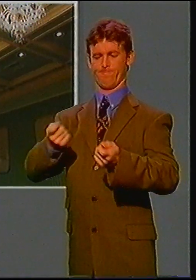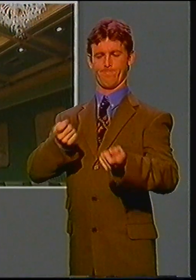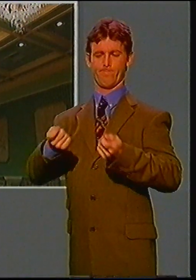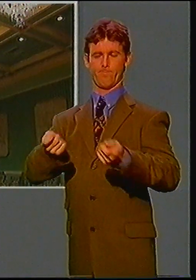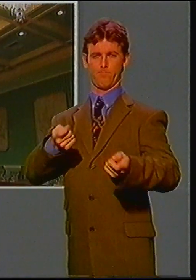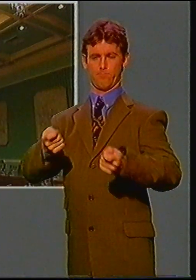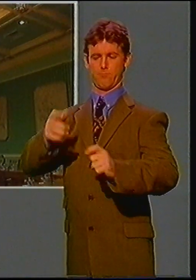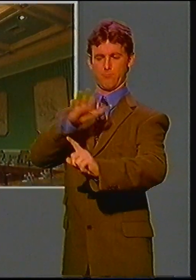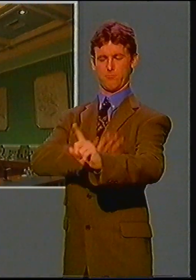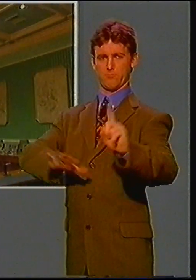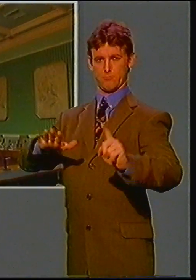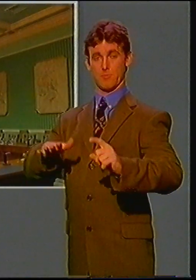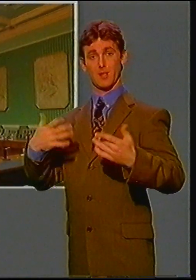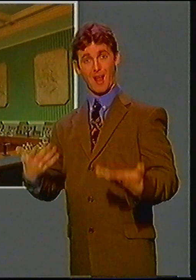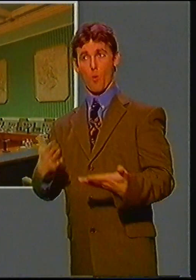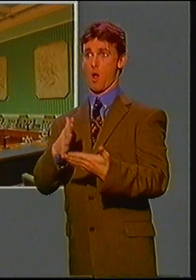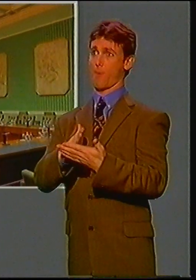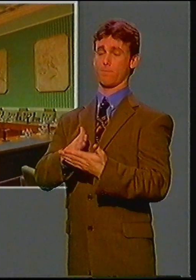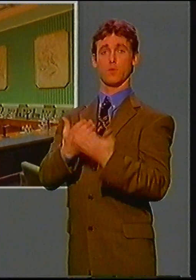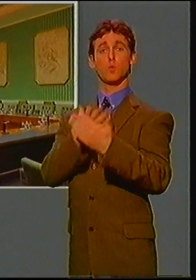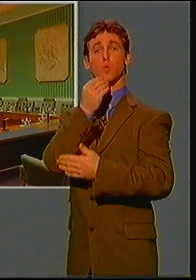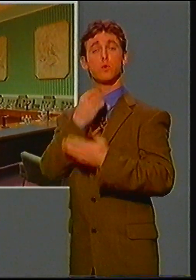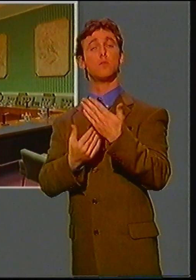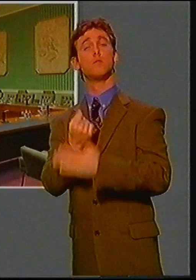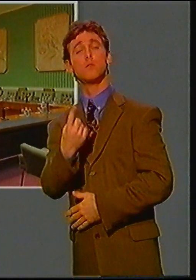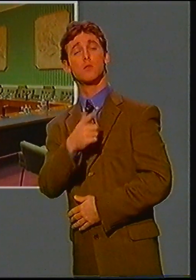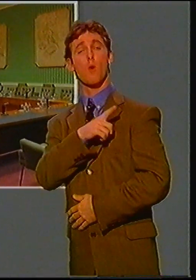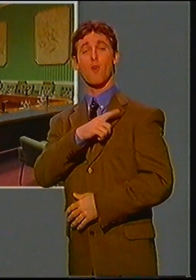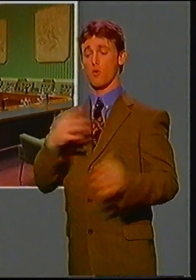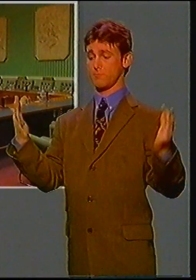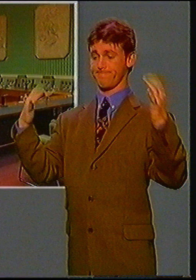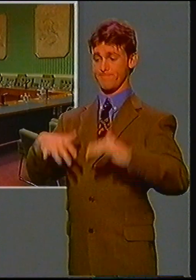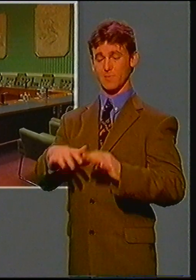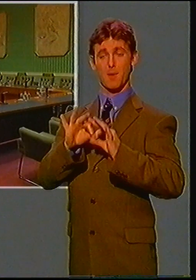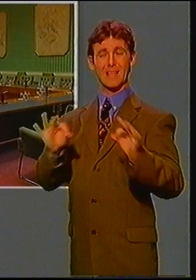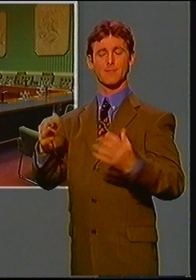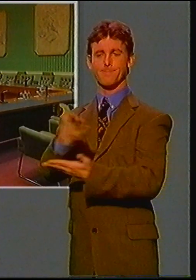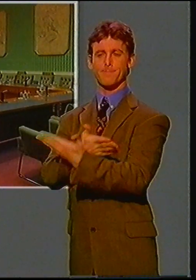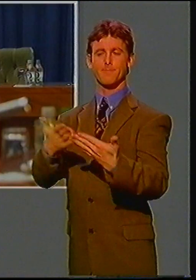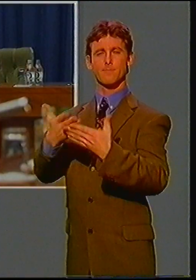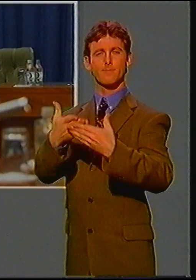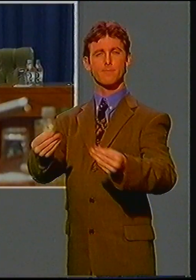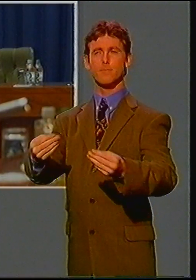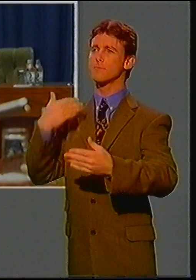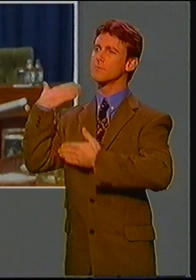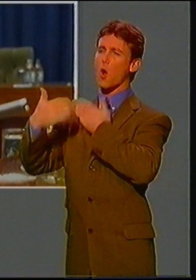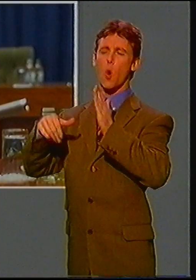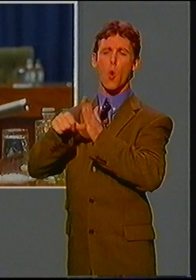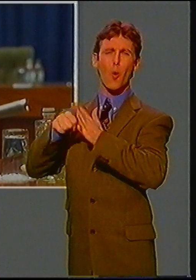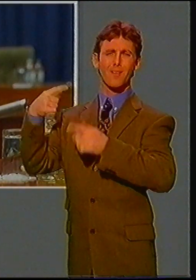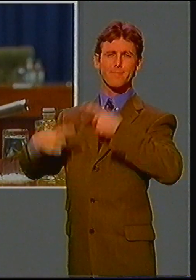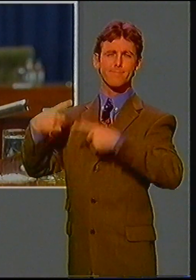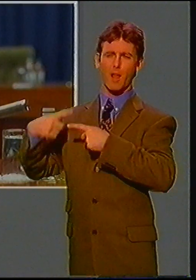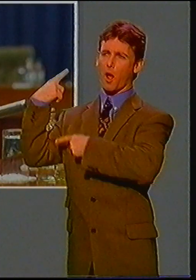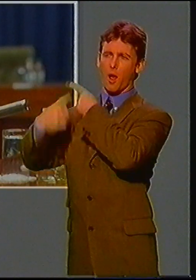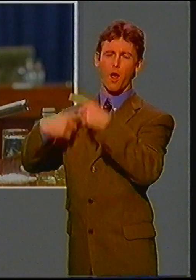talks that hope to reconcile differences that go back many centuries. But today's agenda must be dominated by